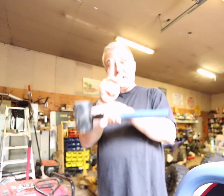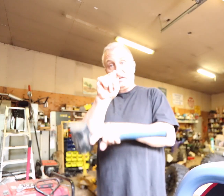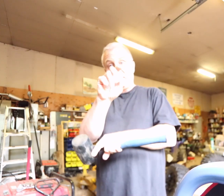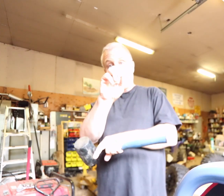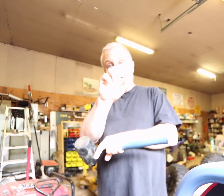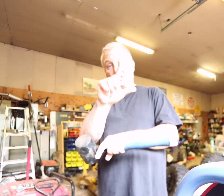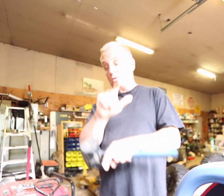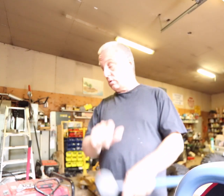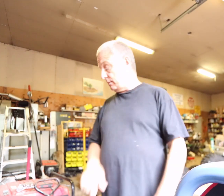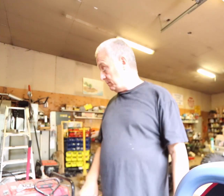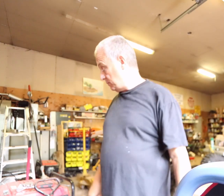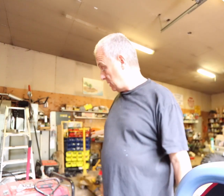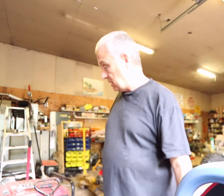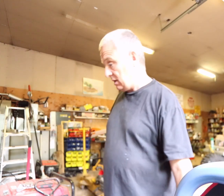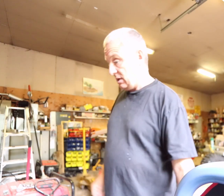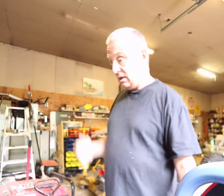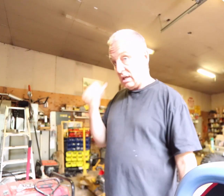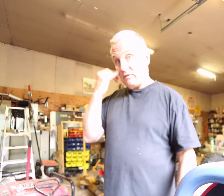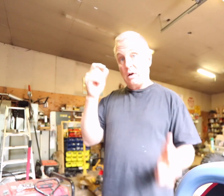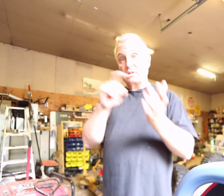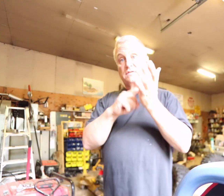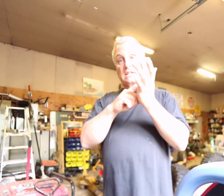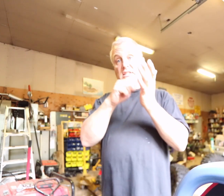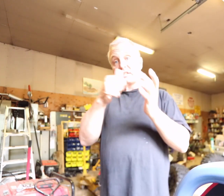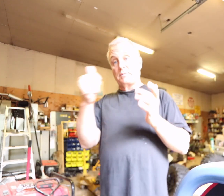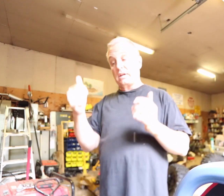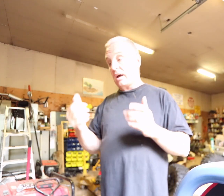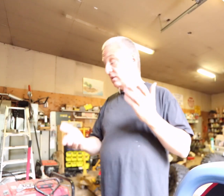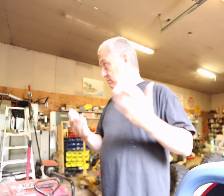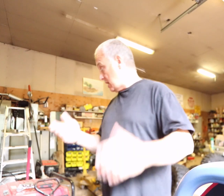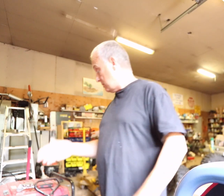tool. If I was fixing something else, maybe